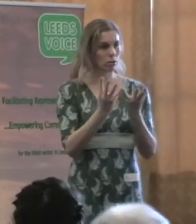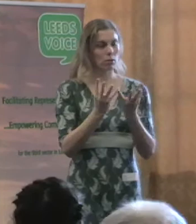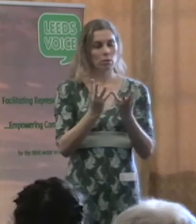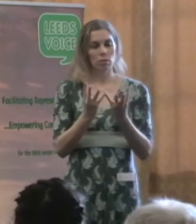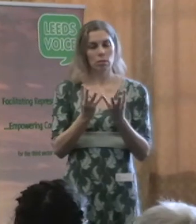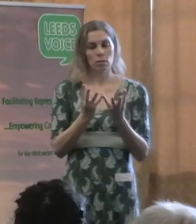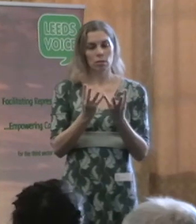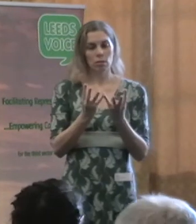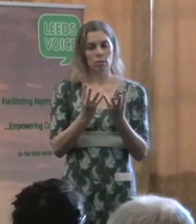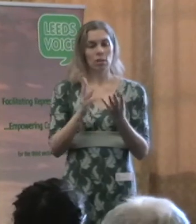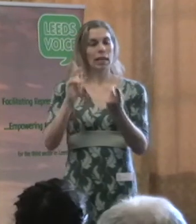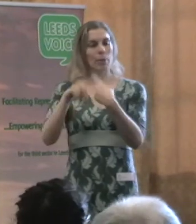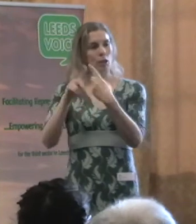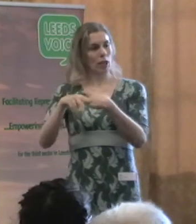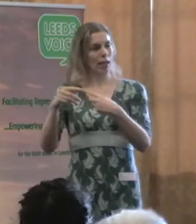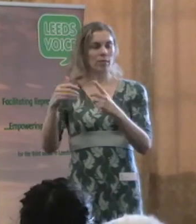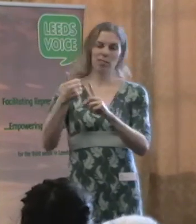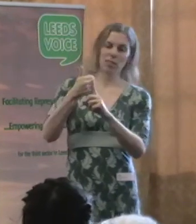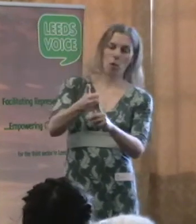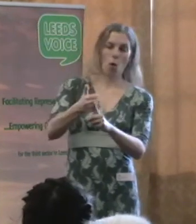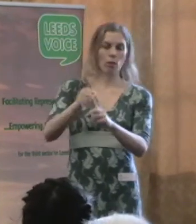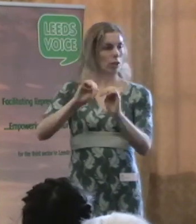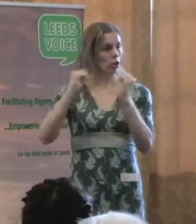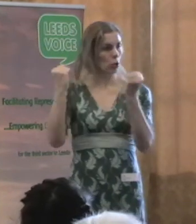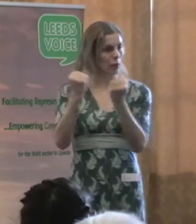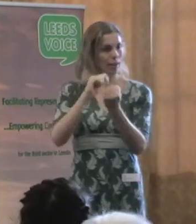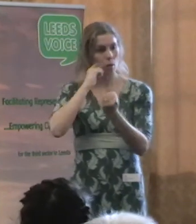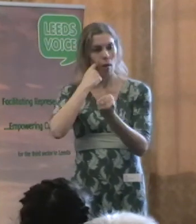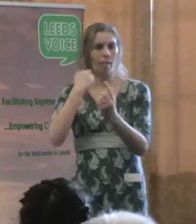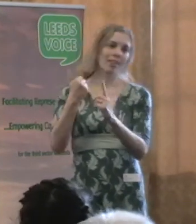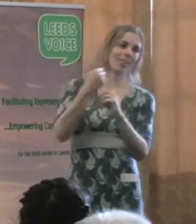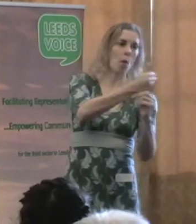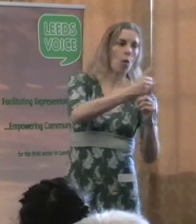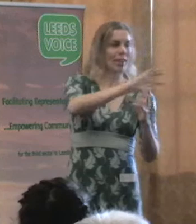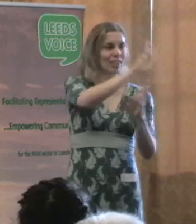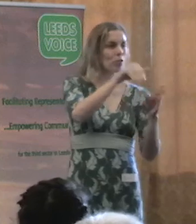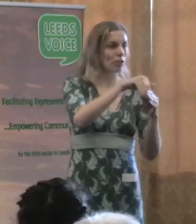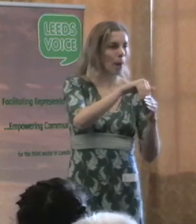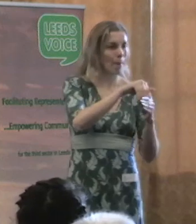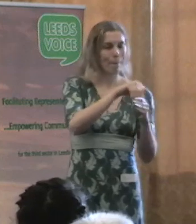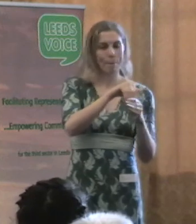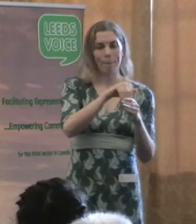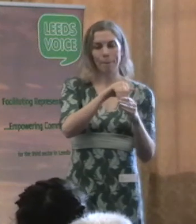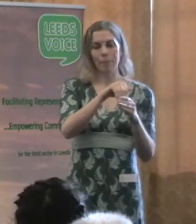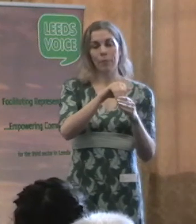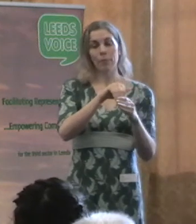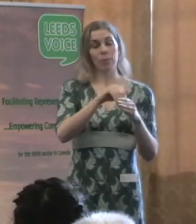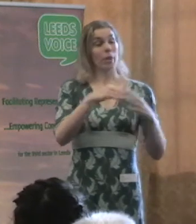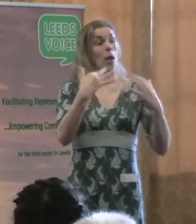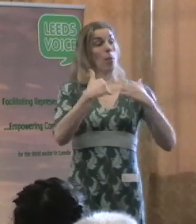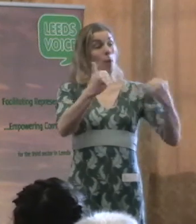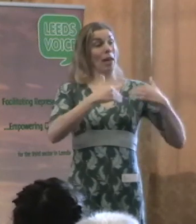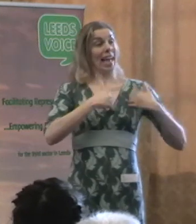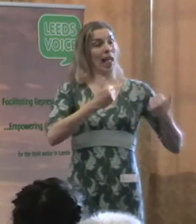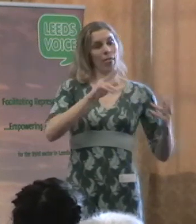commissioning support unit that will support the consortium. There will be the transfer of public health to local authority.